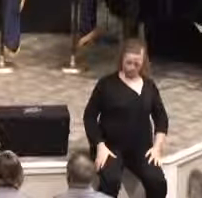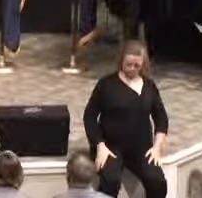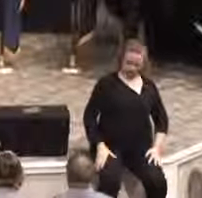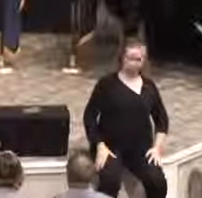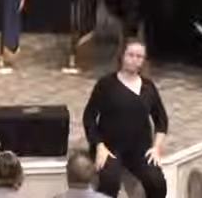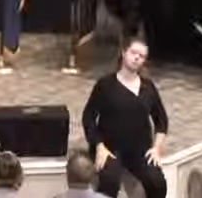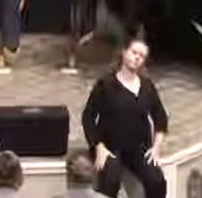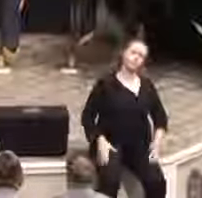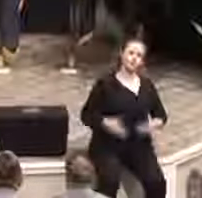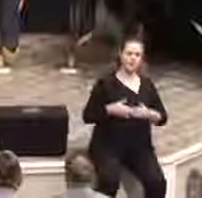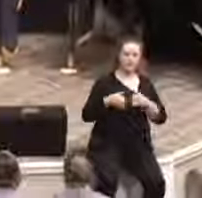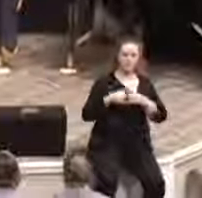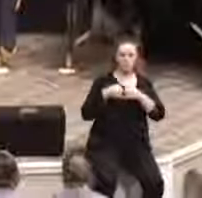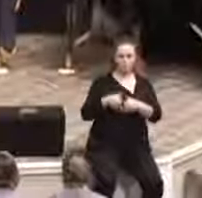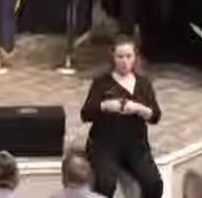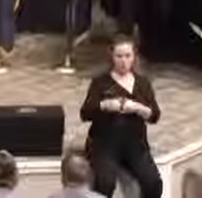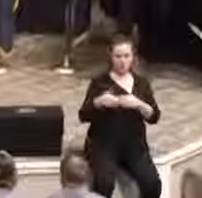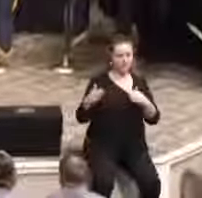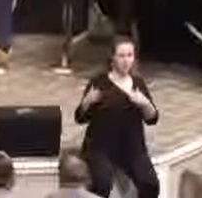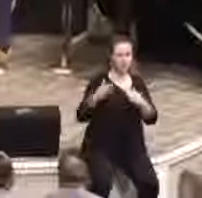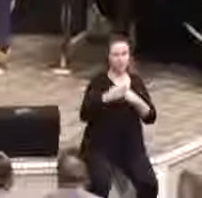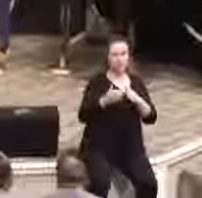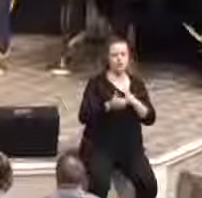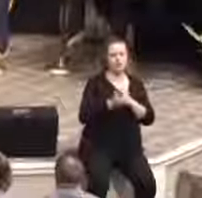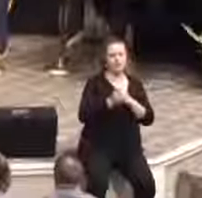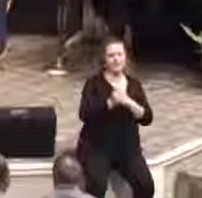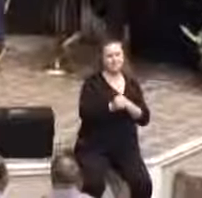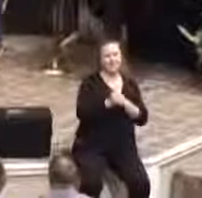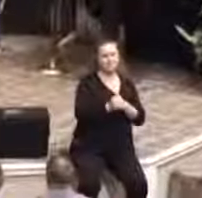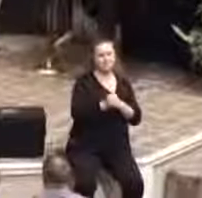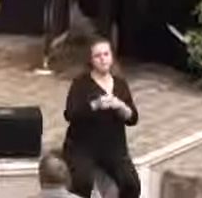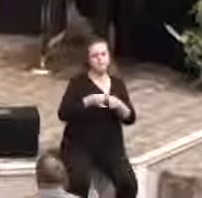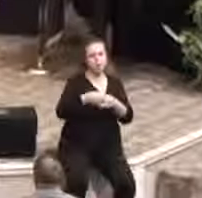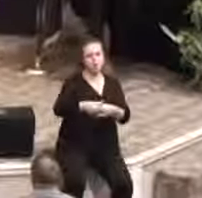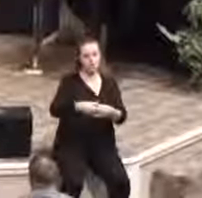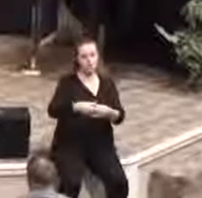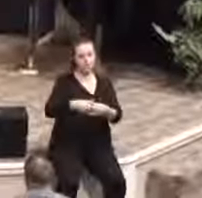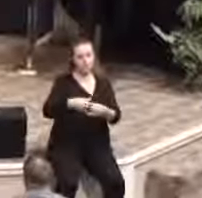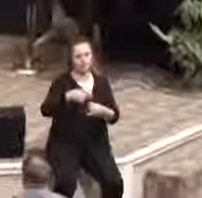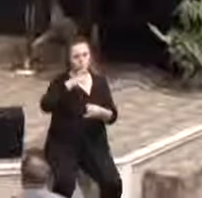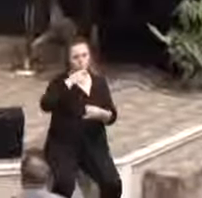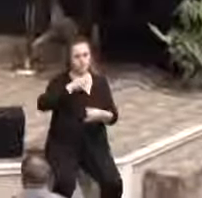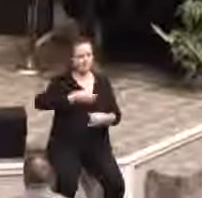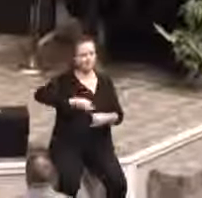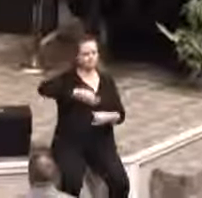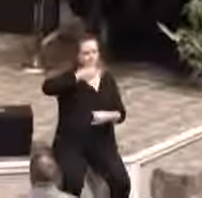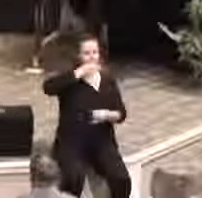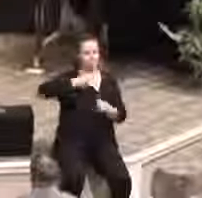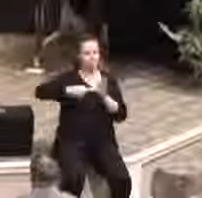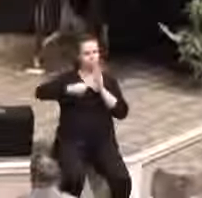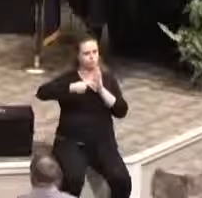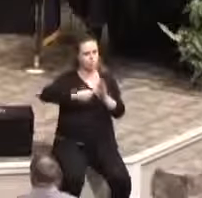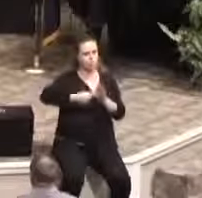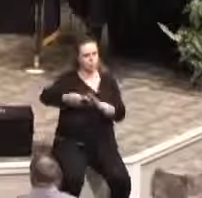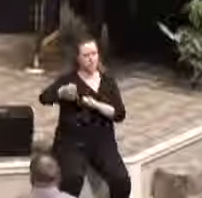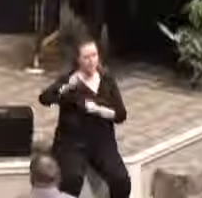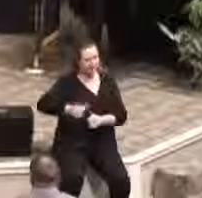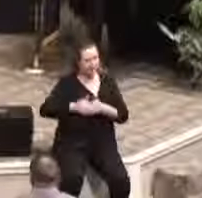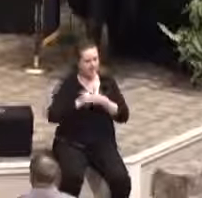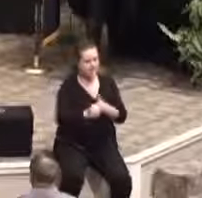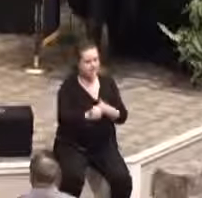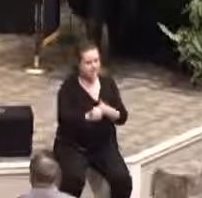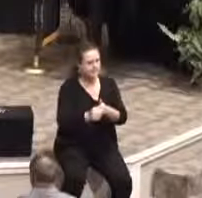Our next award is the Outstanding Leadership Award. The Leadership Award is earned by the person who best demonstrates superior leadership